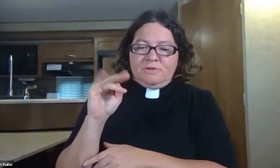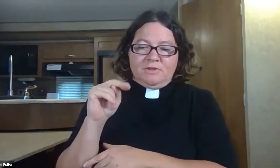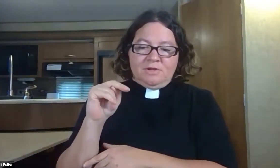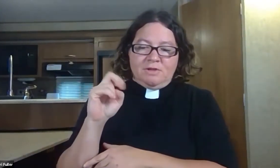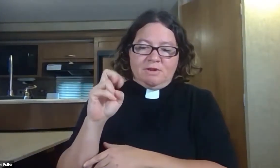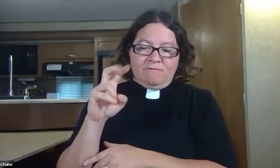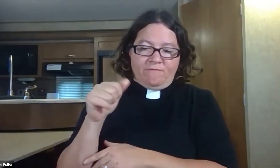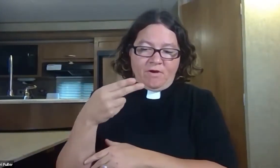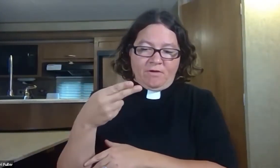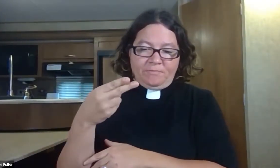city,